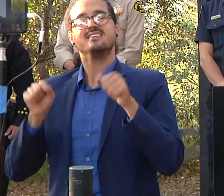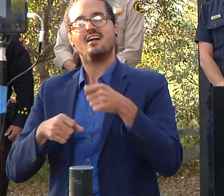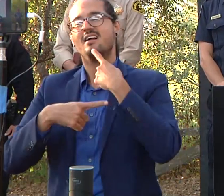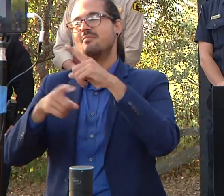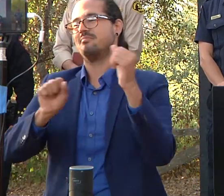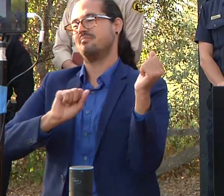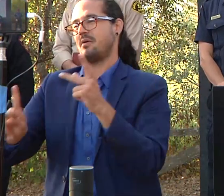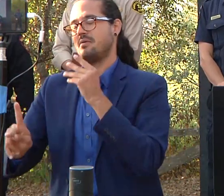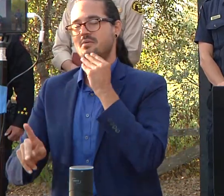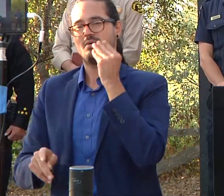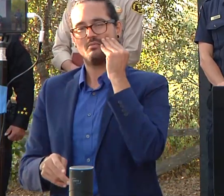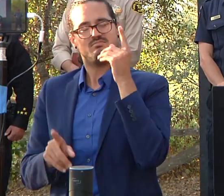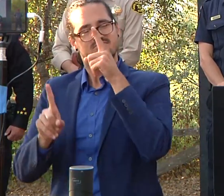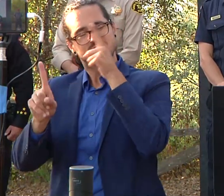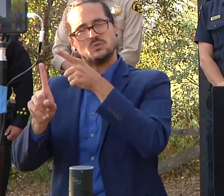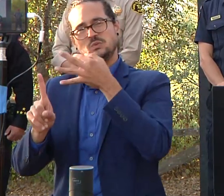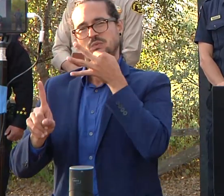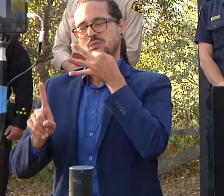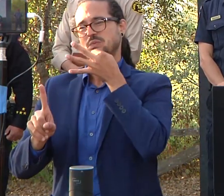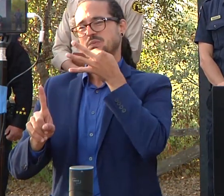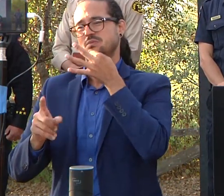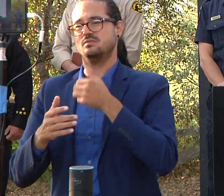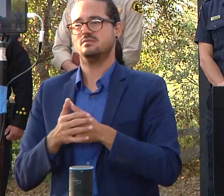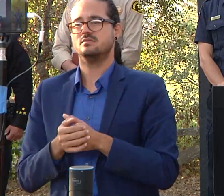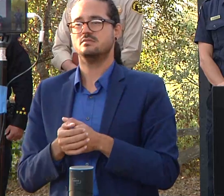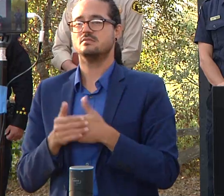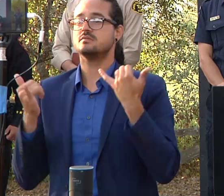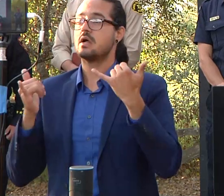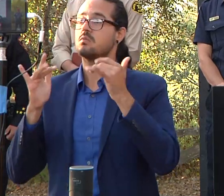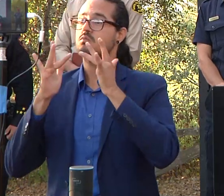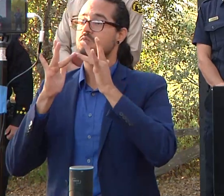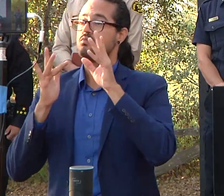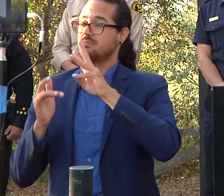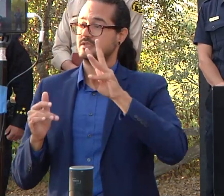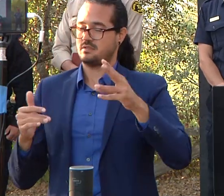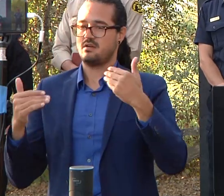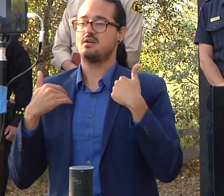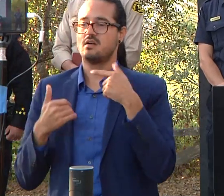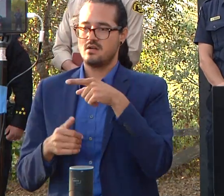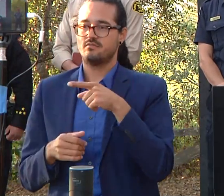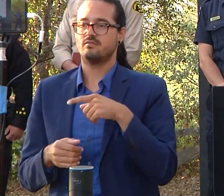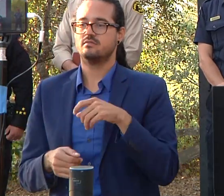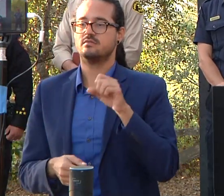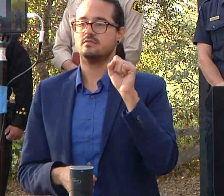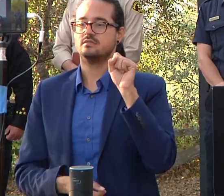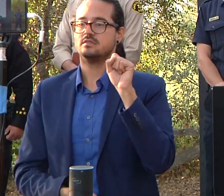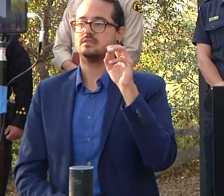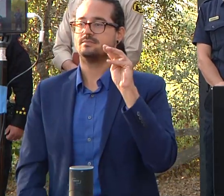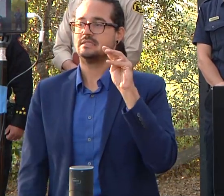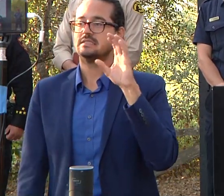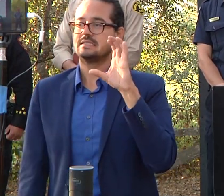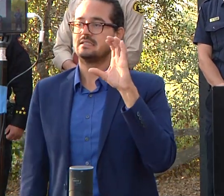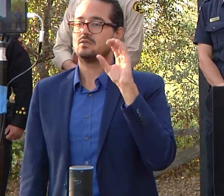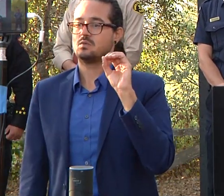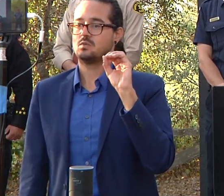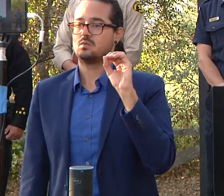that website that you can go to or the link you can go to is smco.community